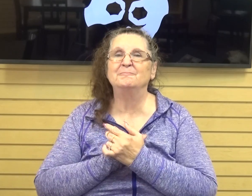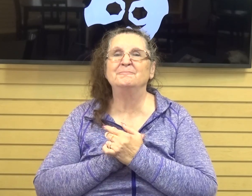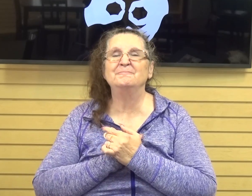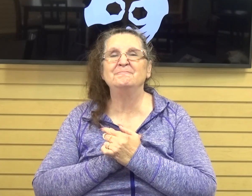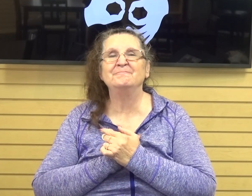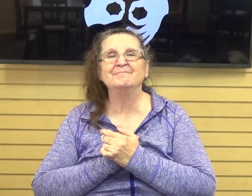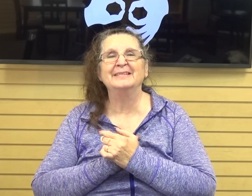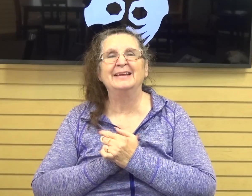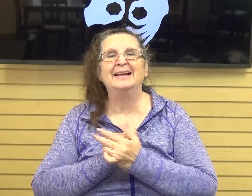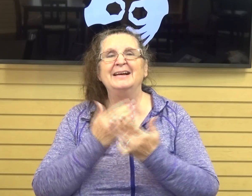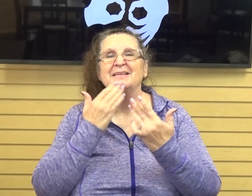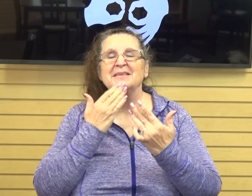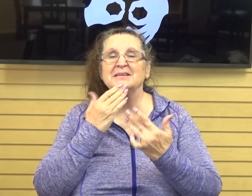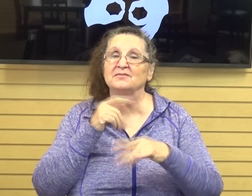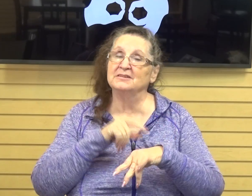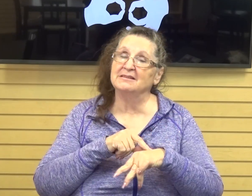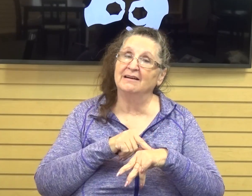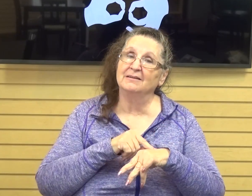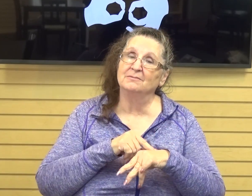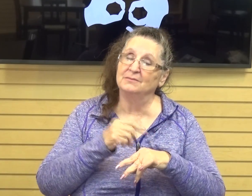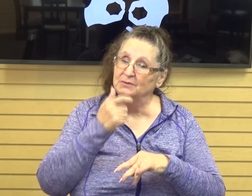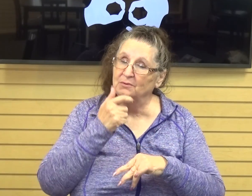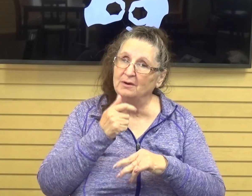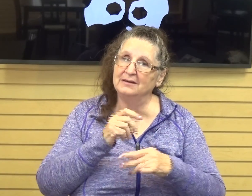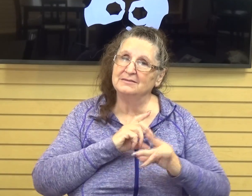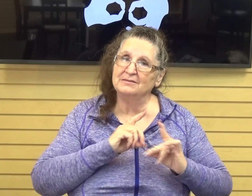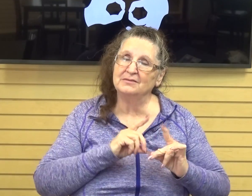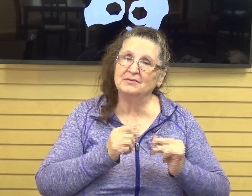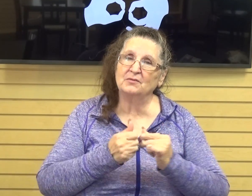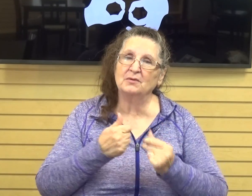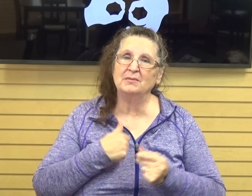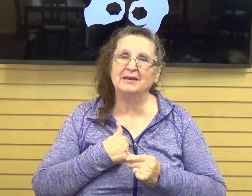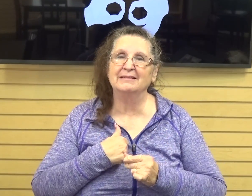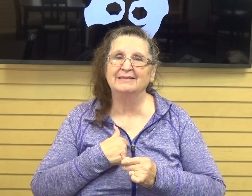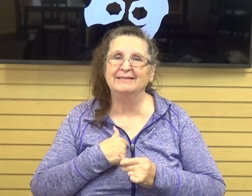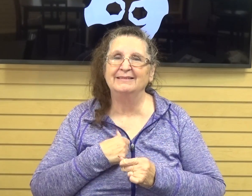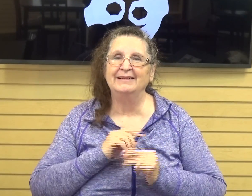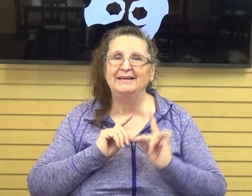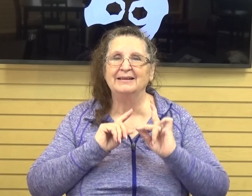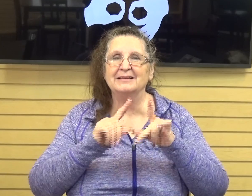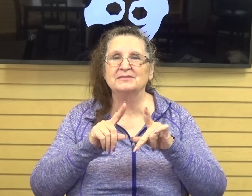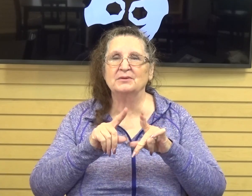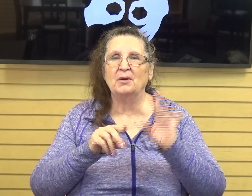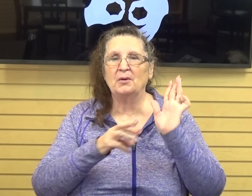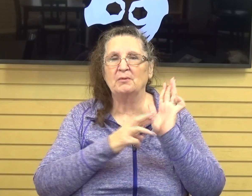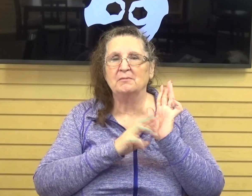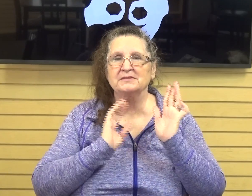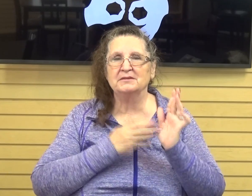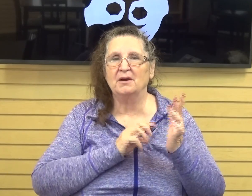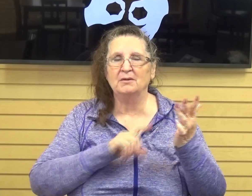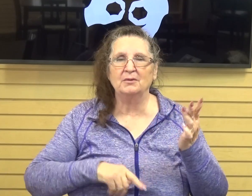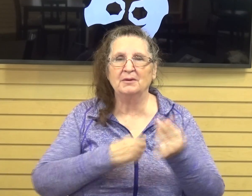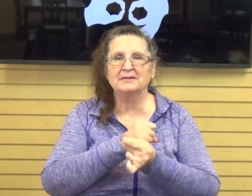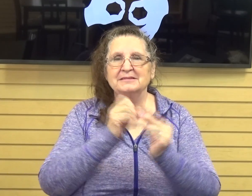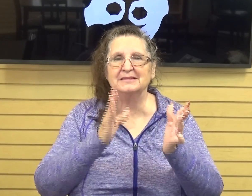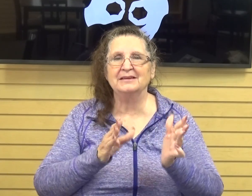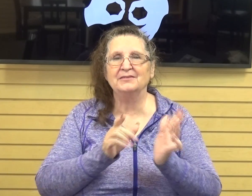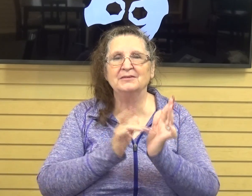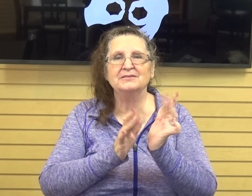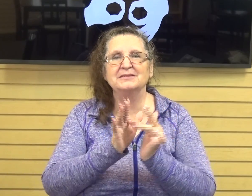Hey, thanks for taking the time to watch the devotion. And hey, let's go out there and represent our Lord and Savior Jesus Christ, even in